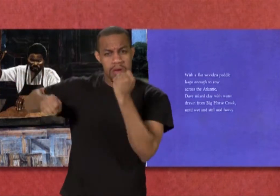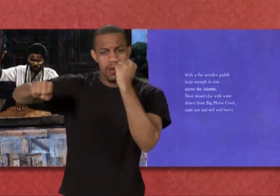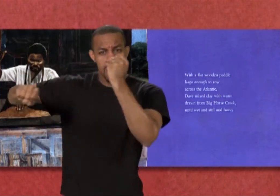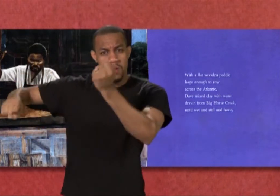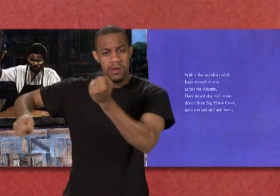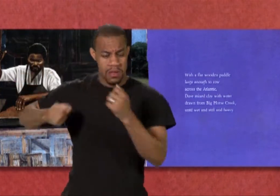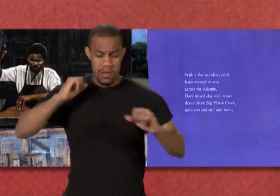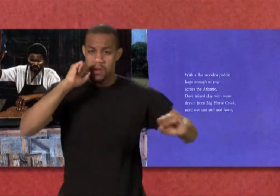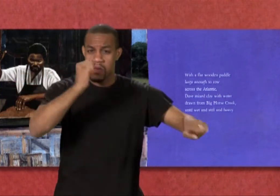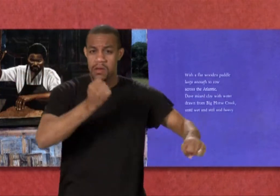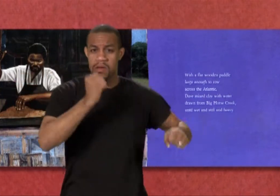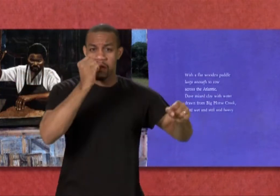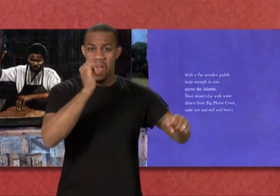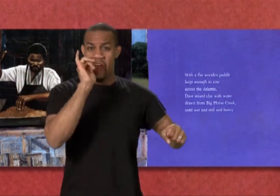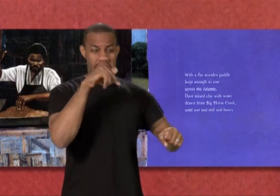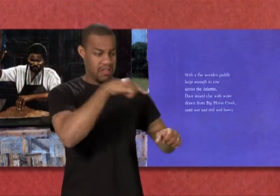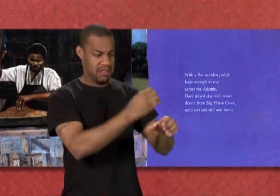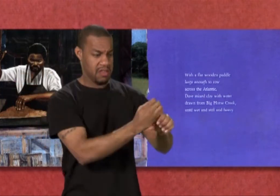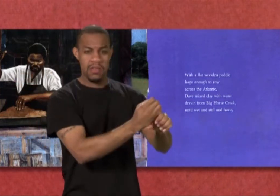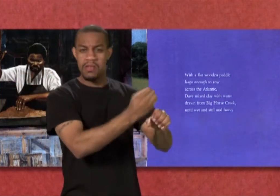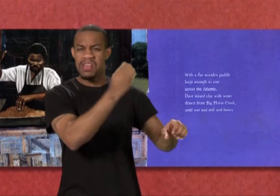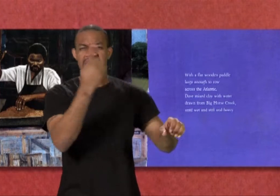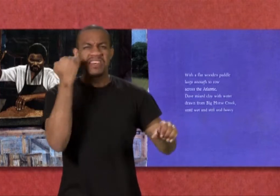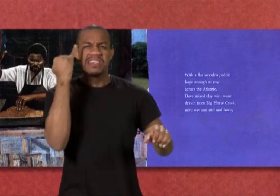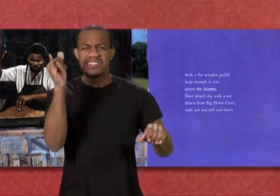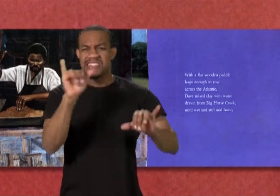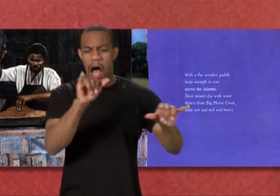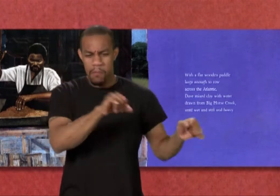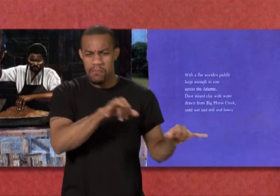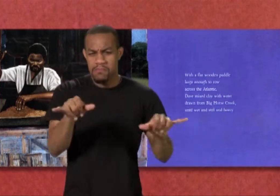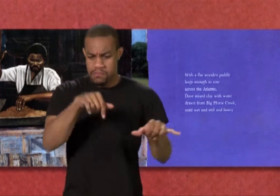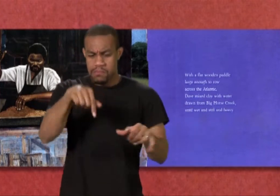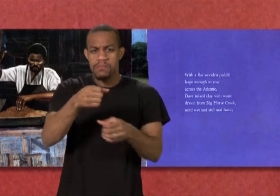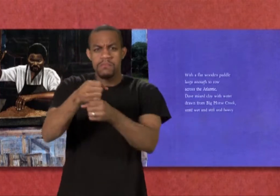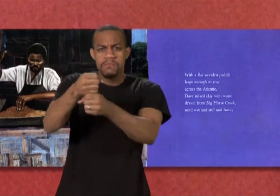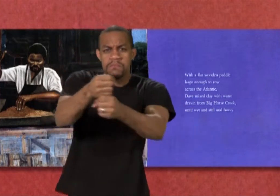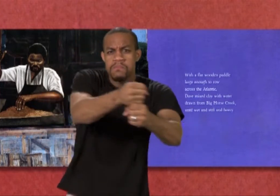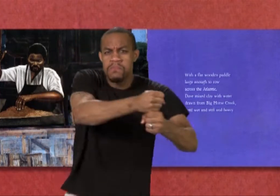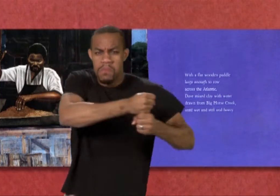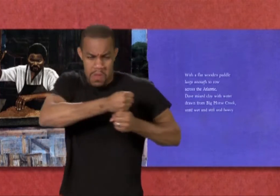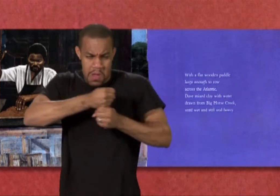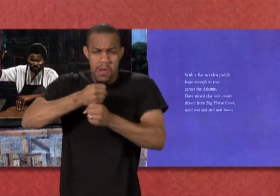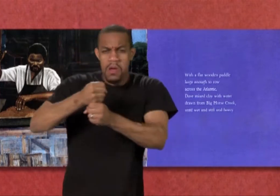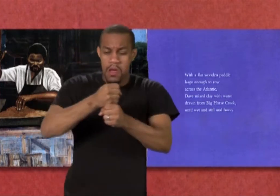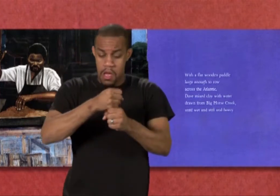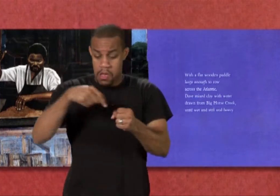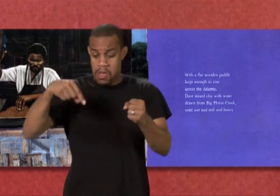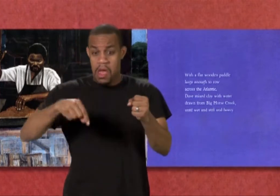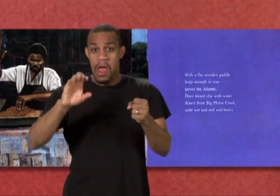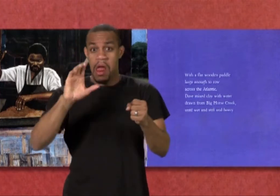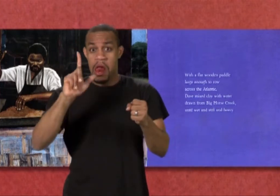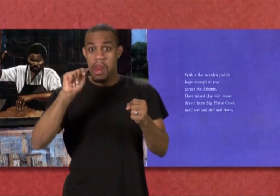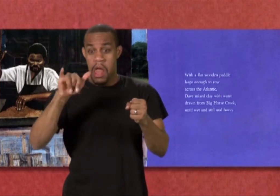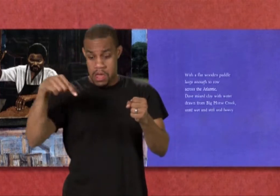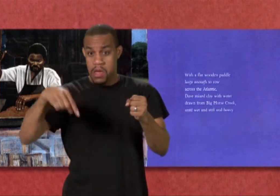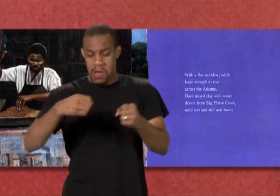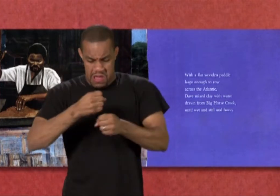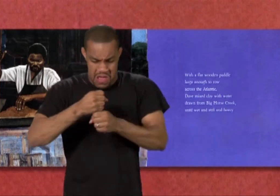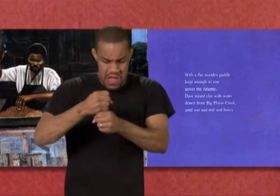With a flat wooden paddle large enough to row across the Atlantic, Dave mixed clay with water drawn from